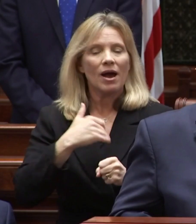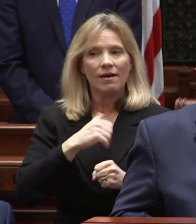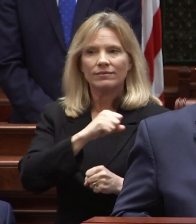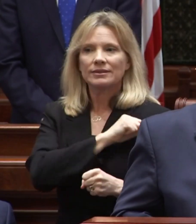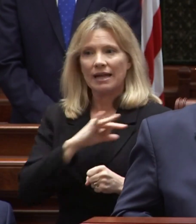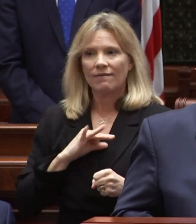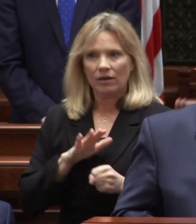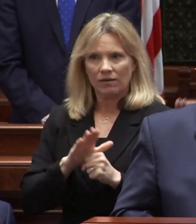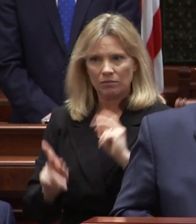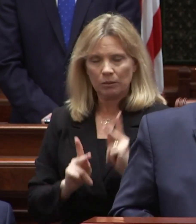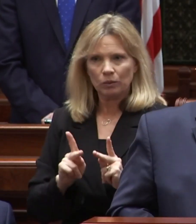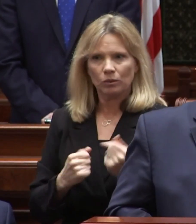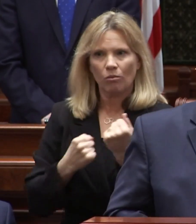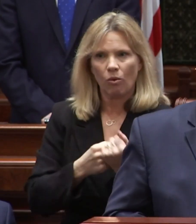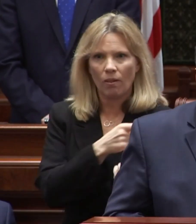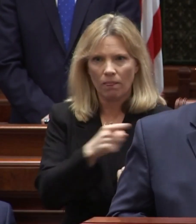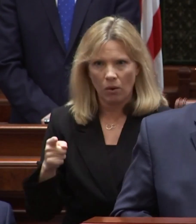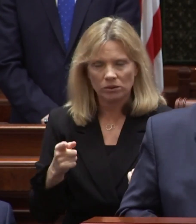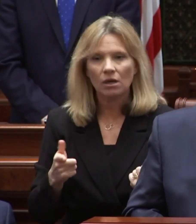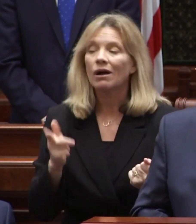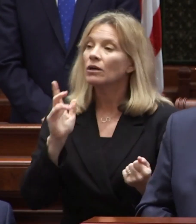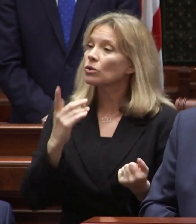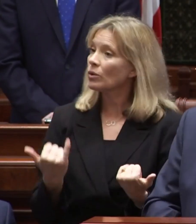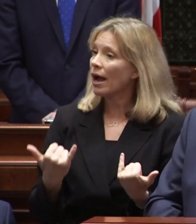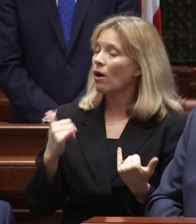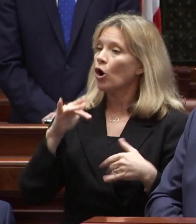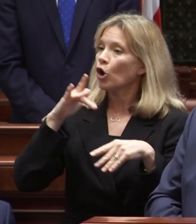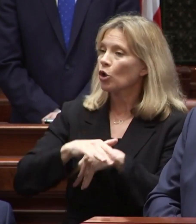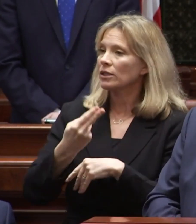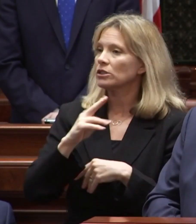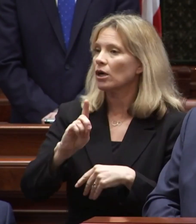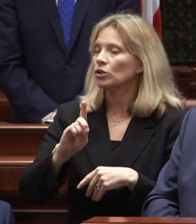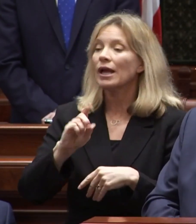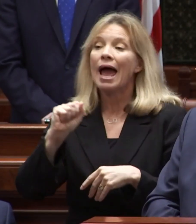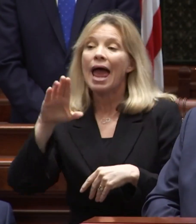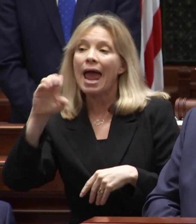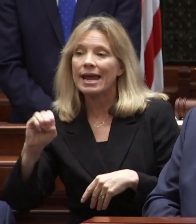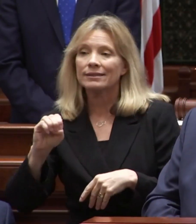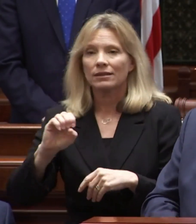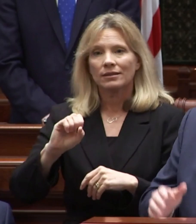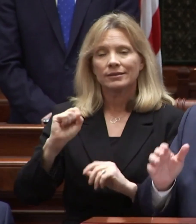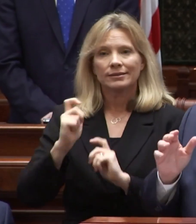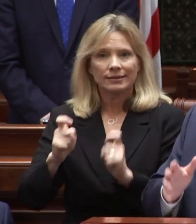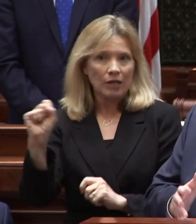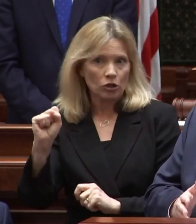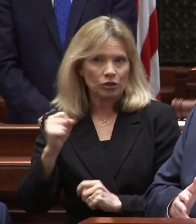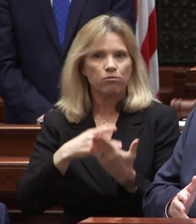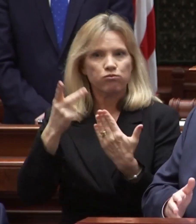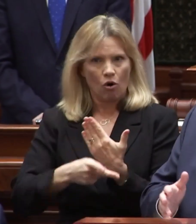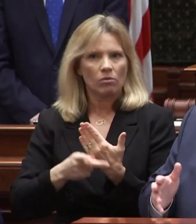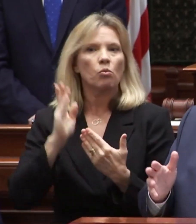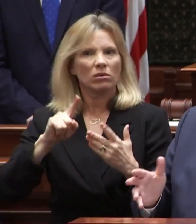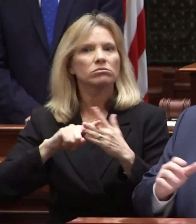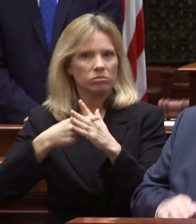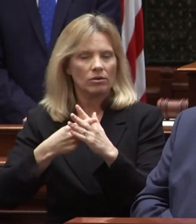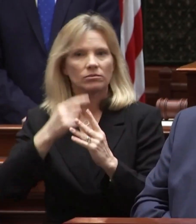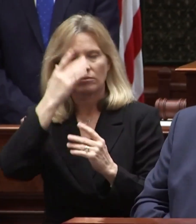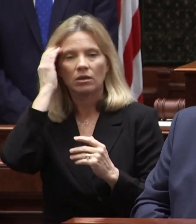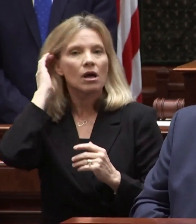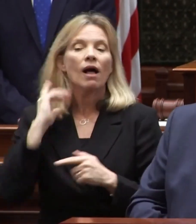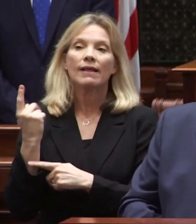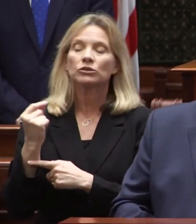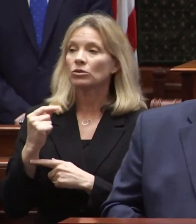staff to support them that's where the early childhood ace scholarship program comes in last year with the